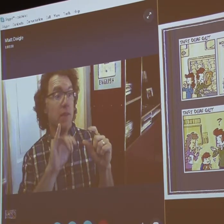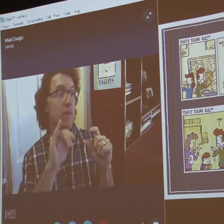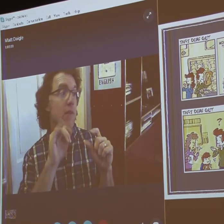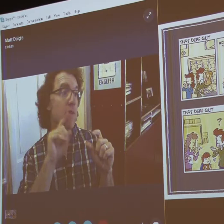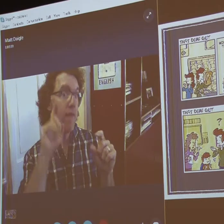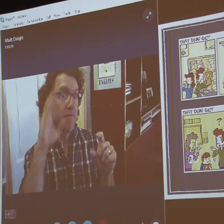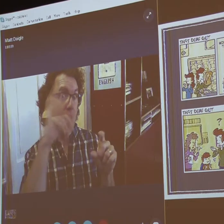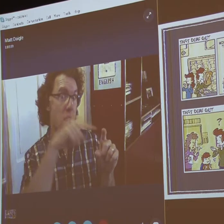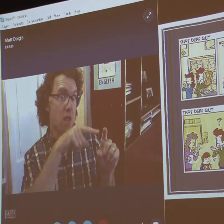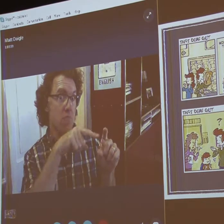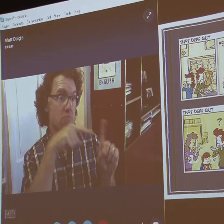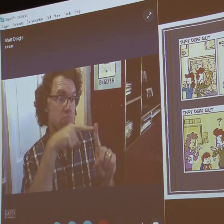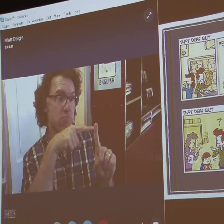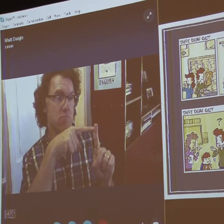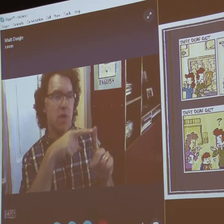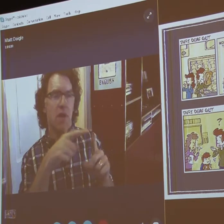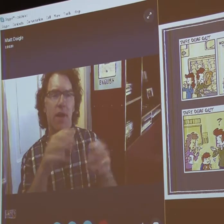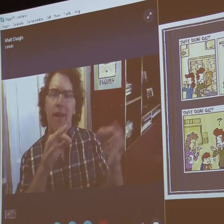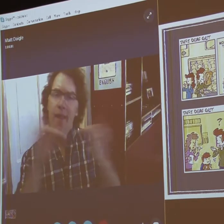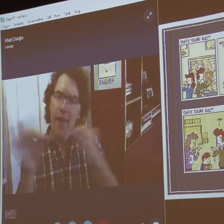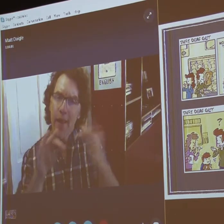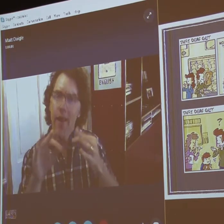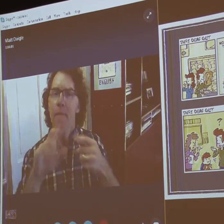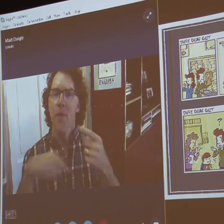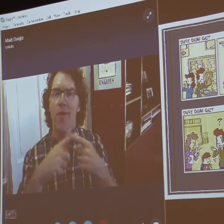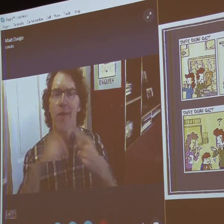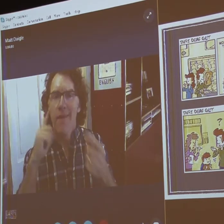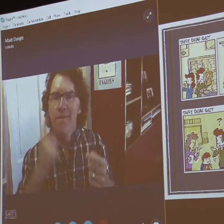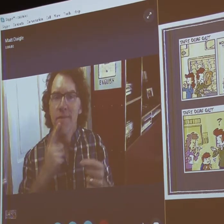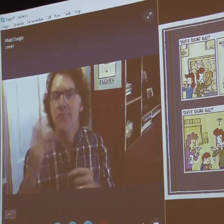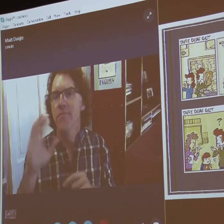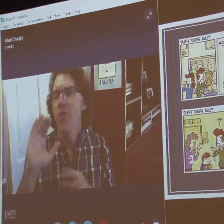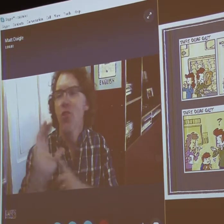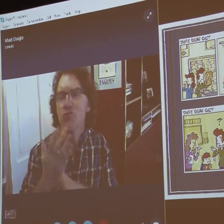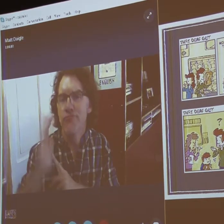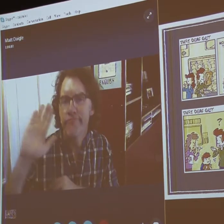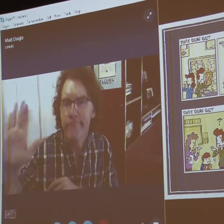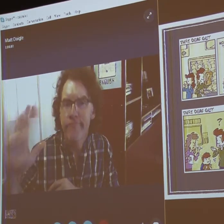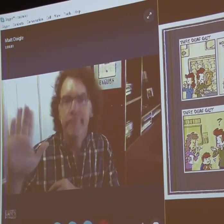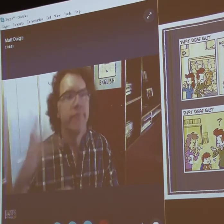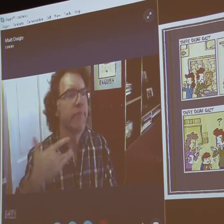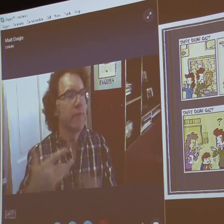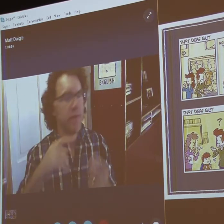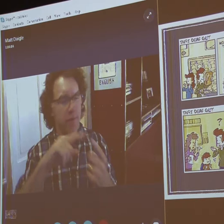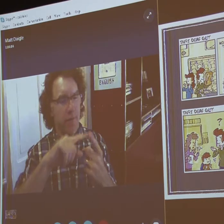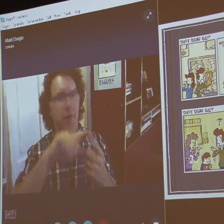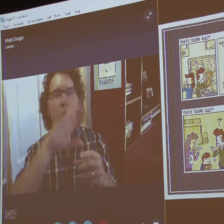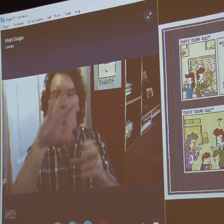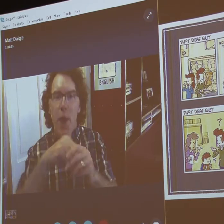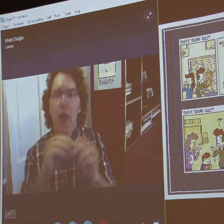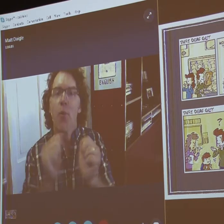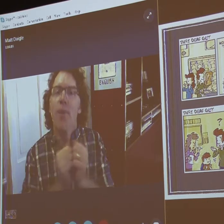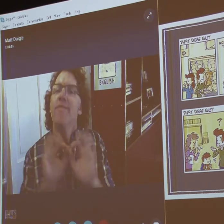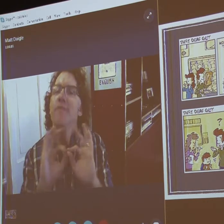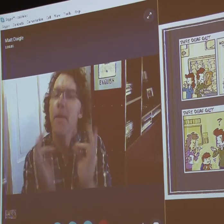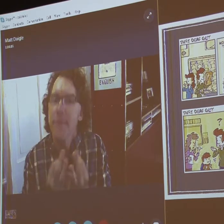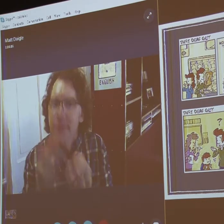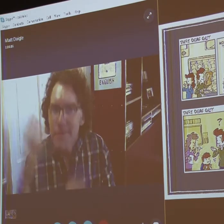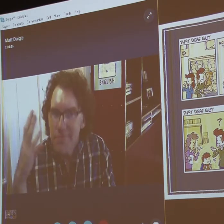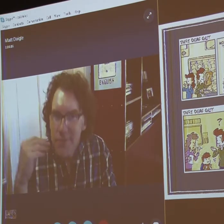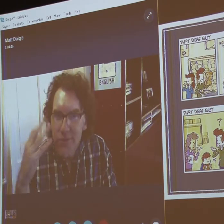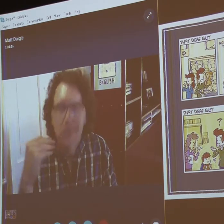Now, you'll see the comic strip, that deaf guy, explains about deaf culture. It explains